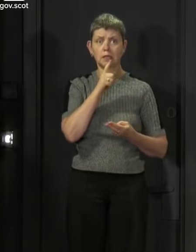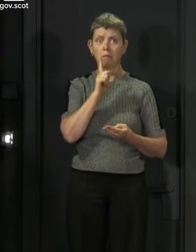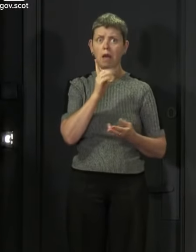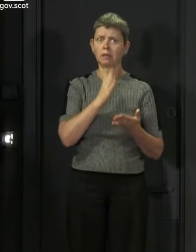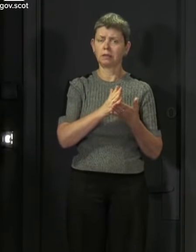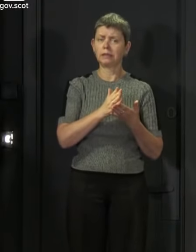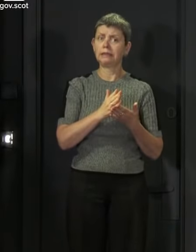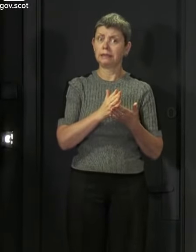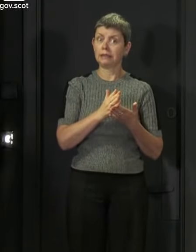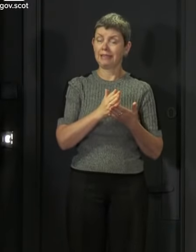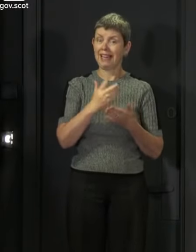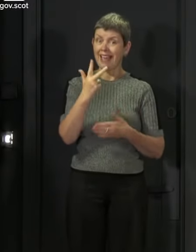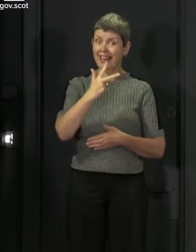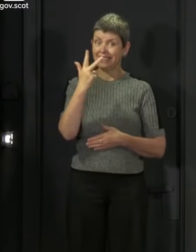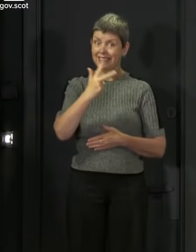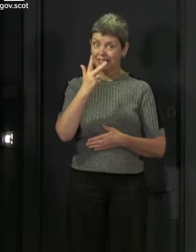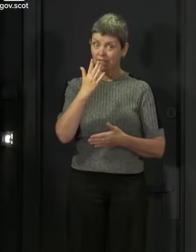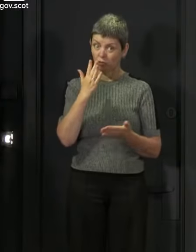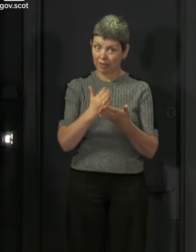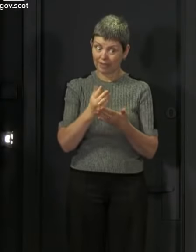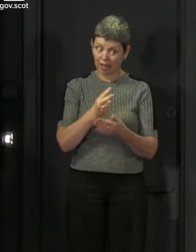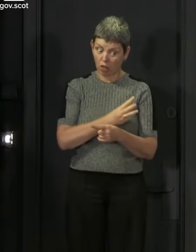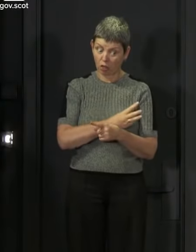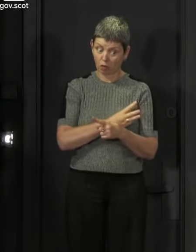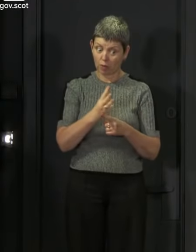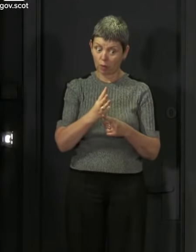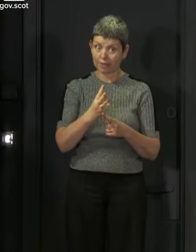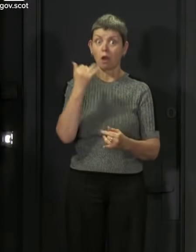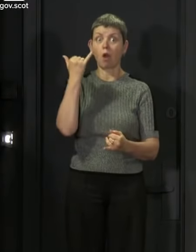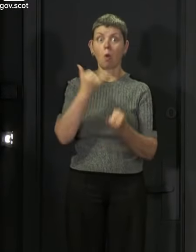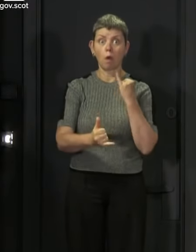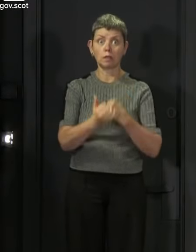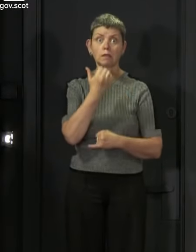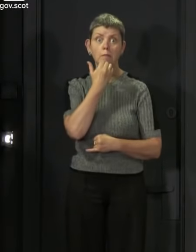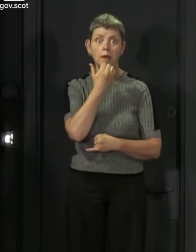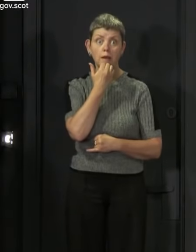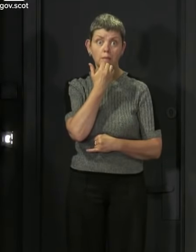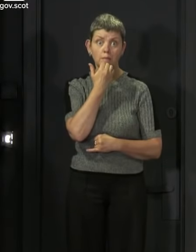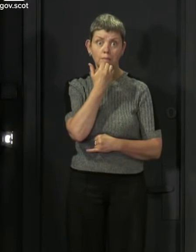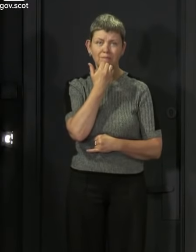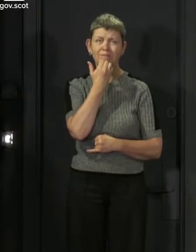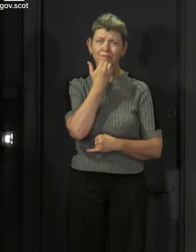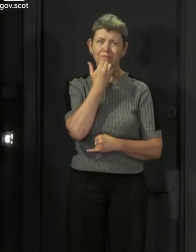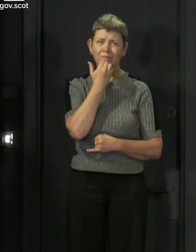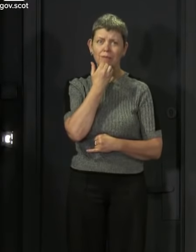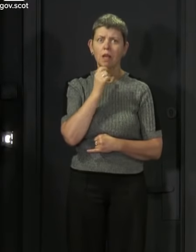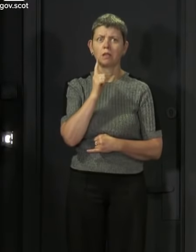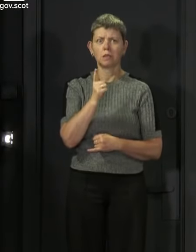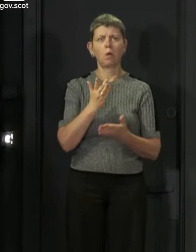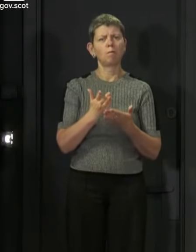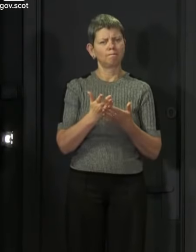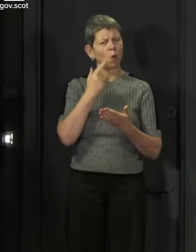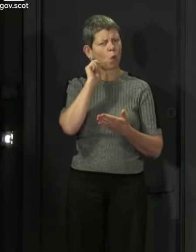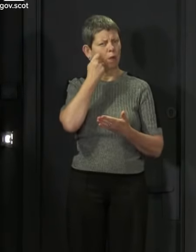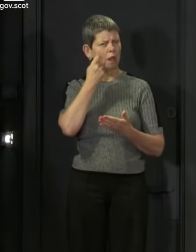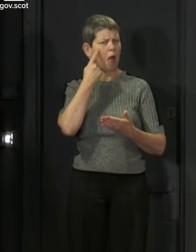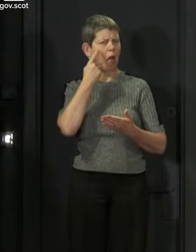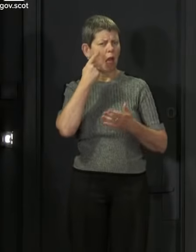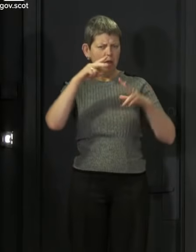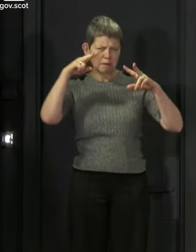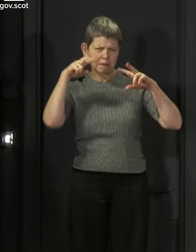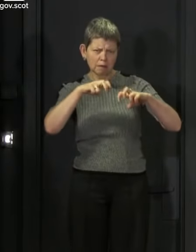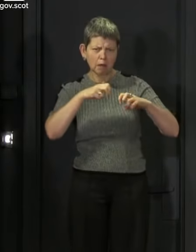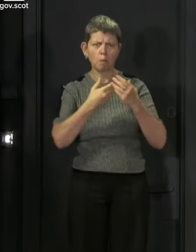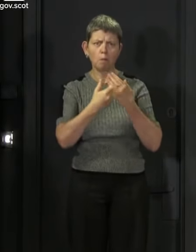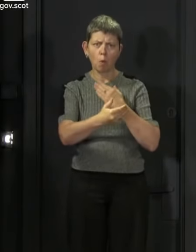worth noting that this is the highest figure we have seen in almost three weeks. So we will, as you would expect, be looking into this very